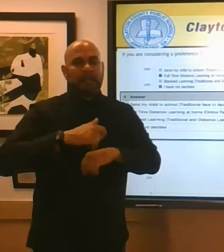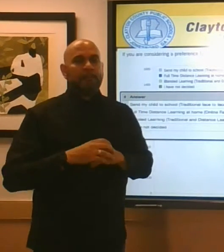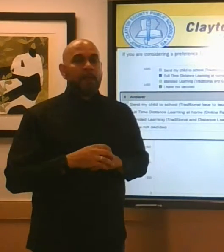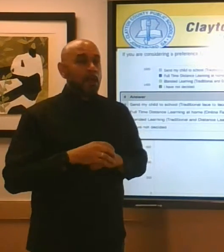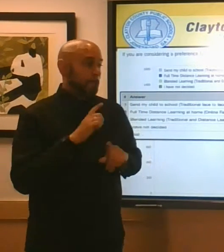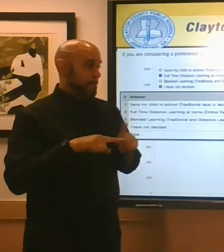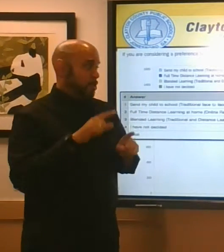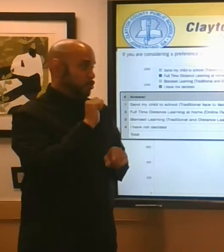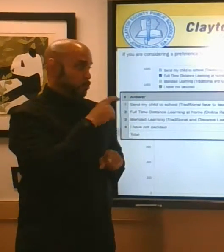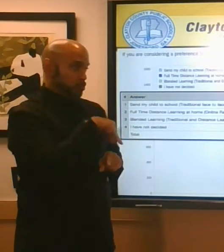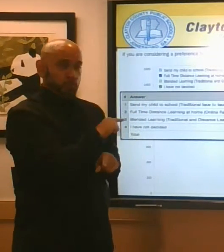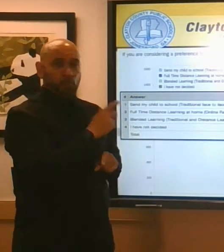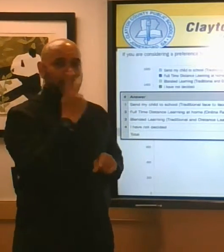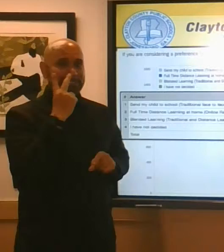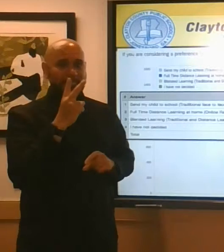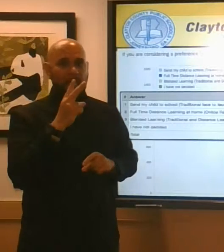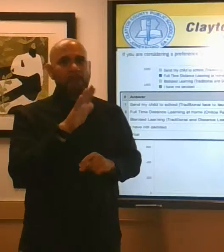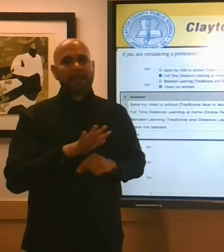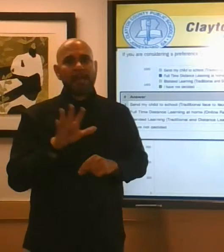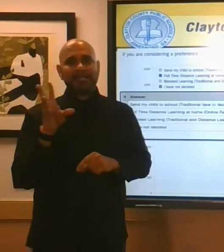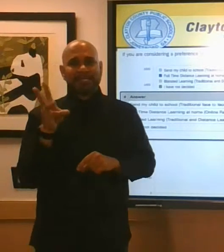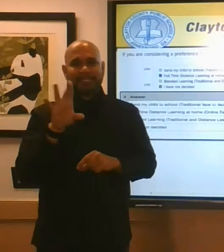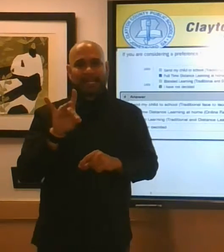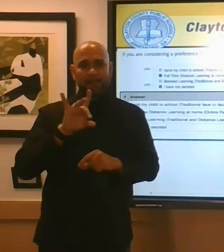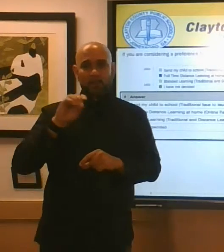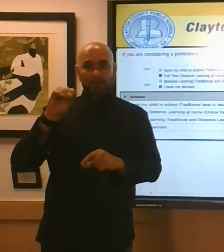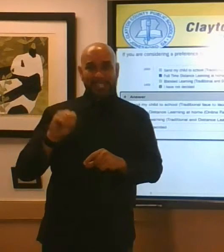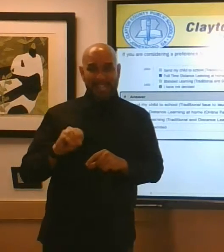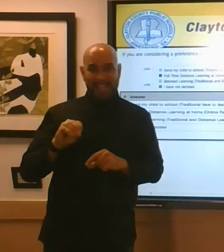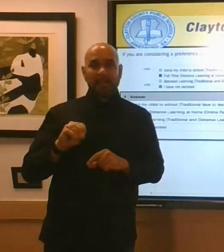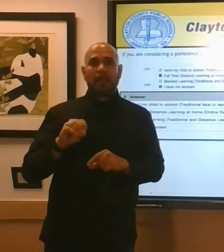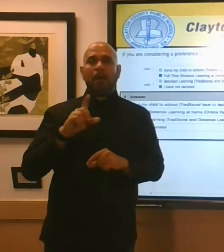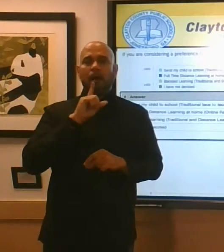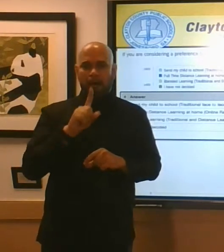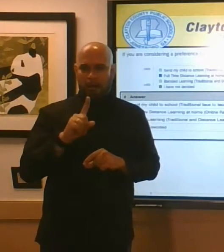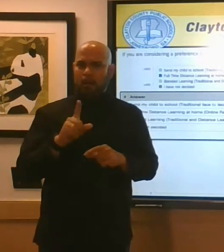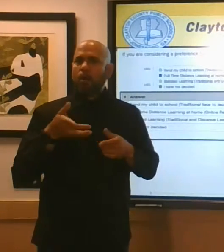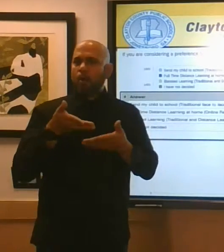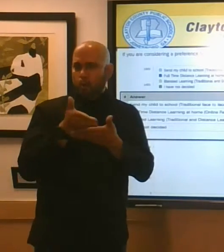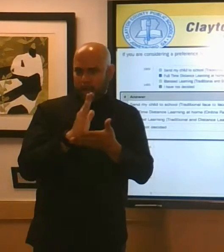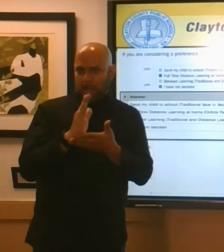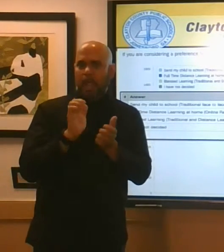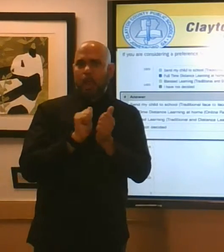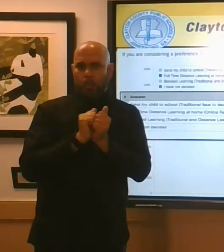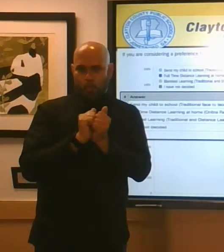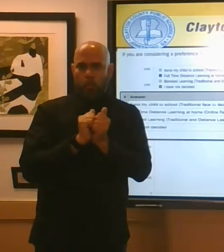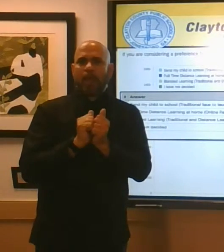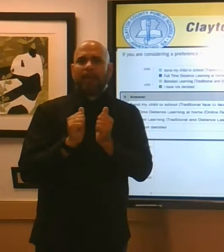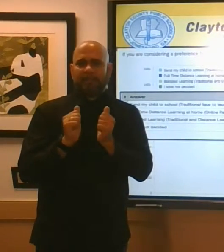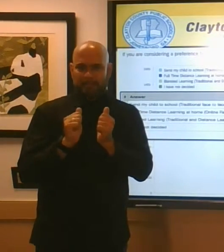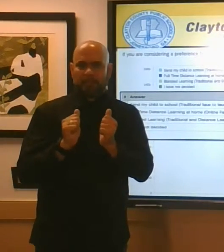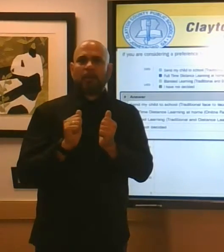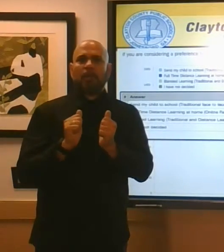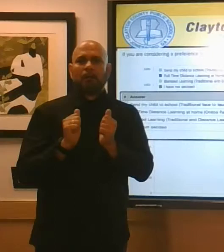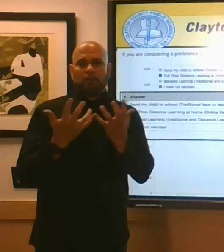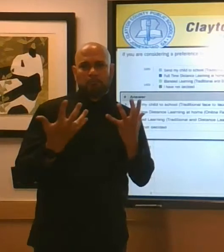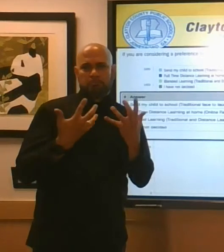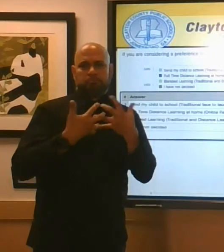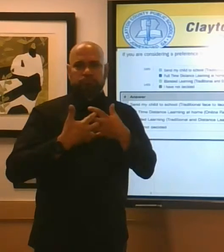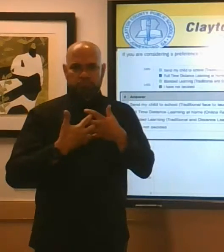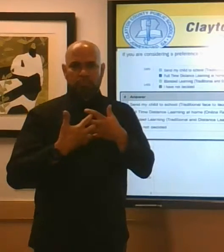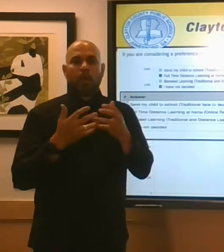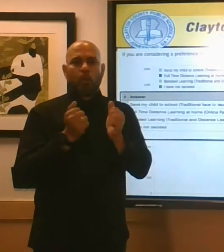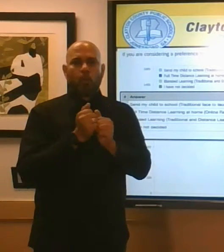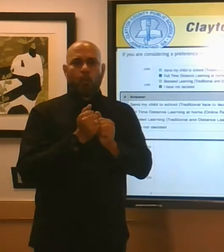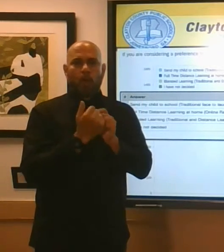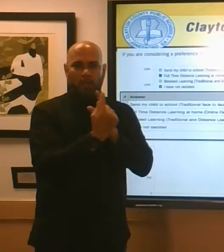68 percent are okay with some type of full distance learning or blended learning which includes a combination of face-to